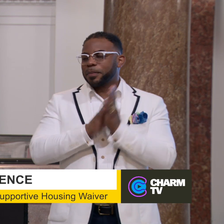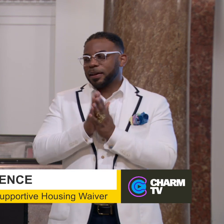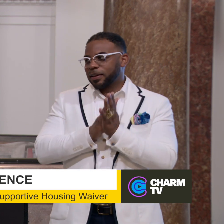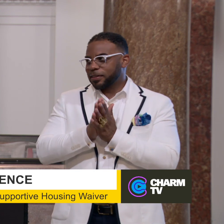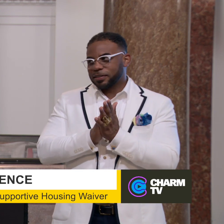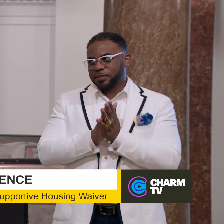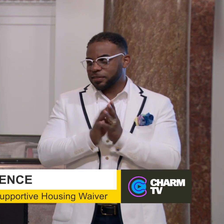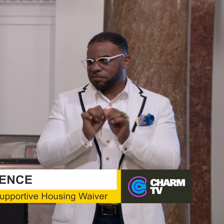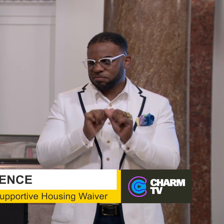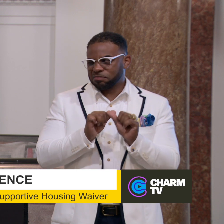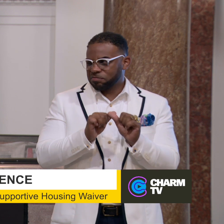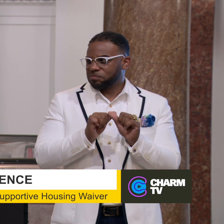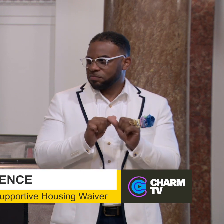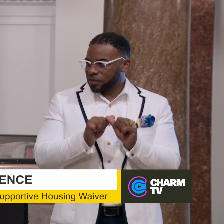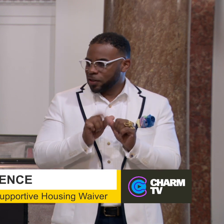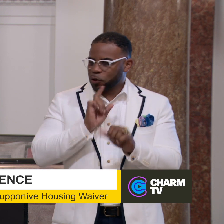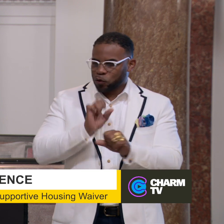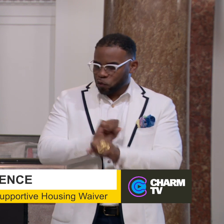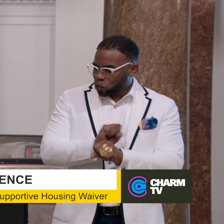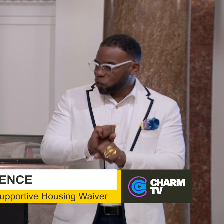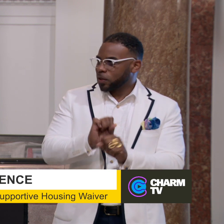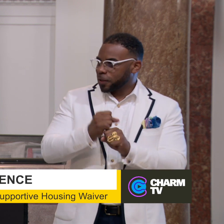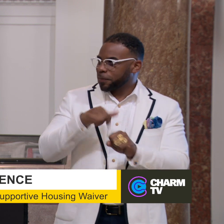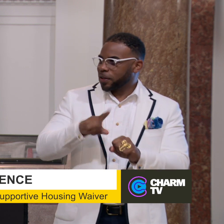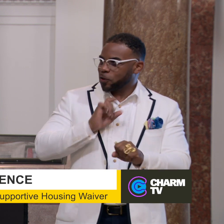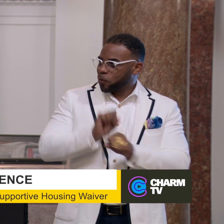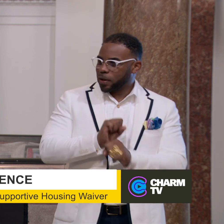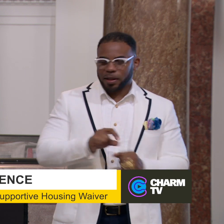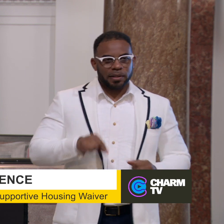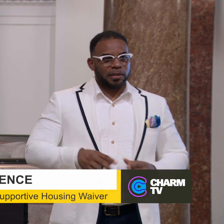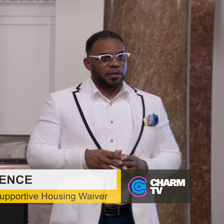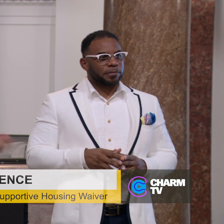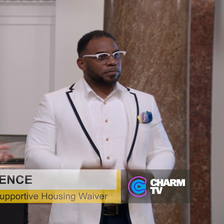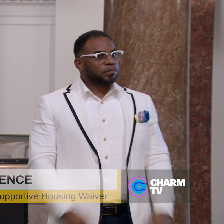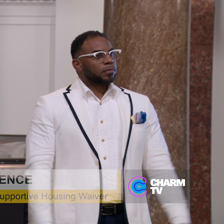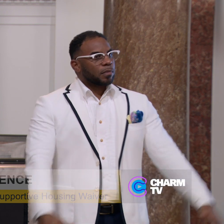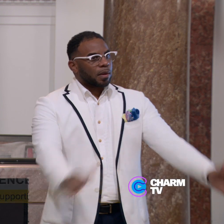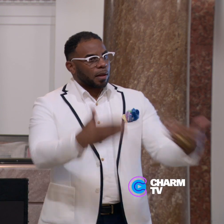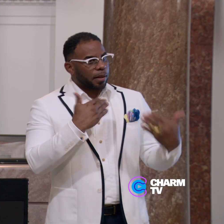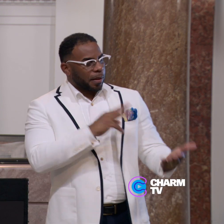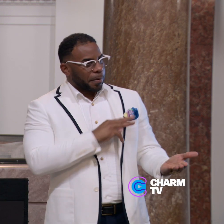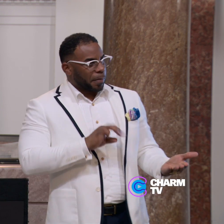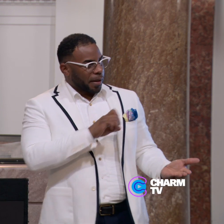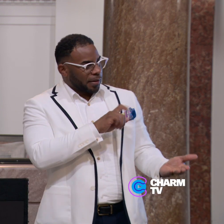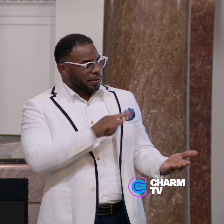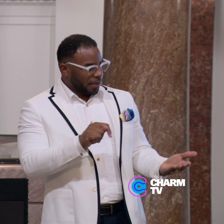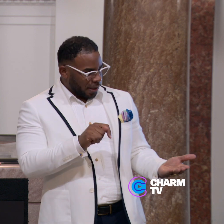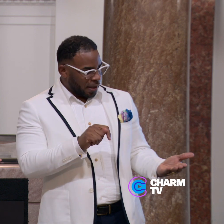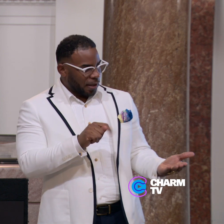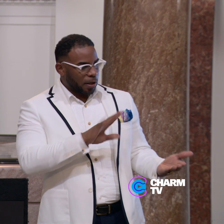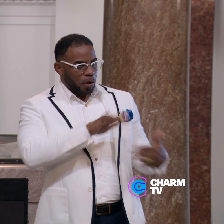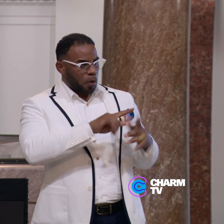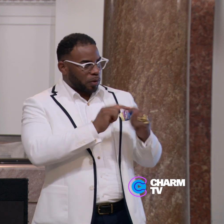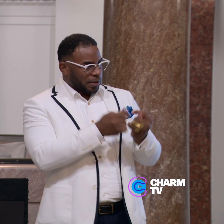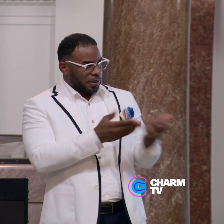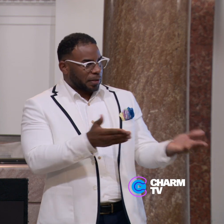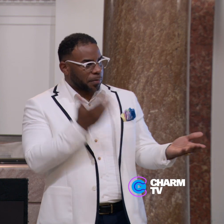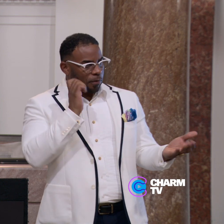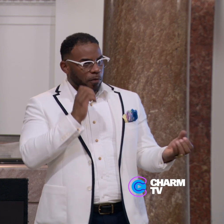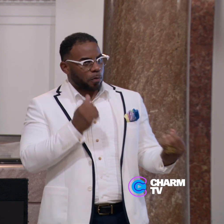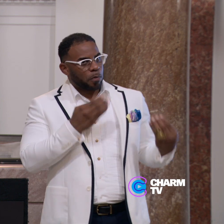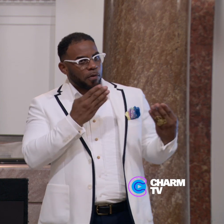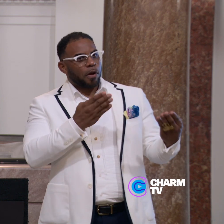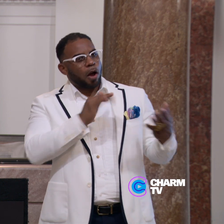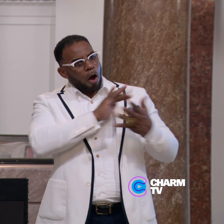and persistence truly made this a reality. I'd like to thank Mayor Brandon Scott and your whole team for